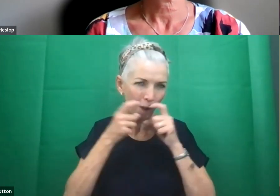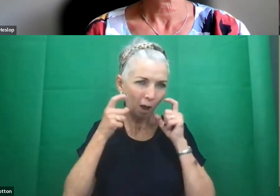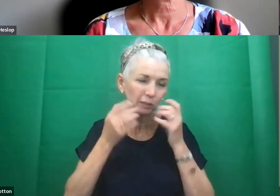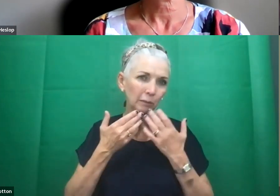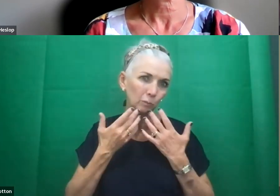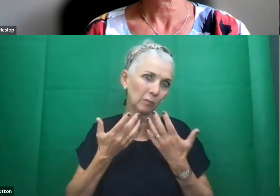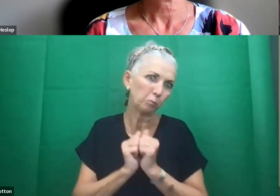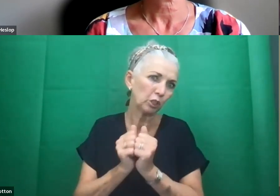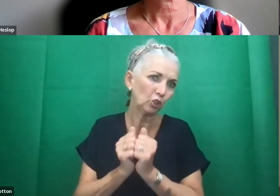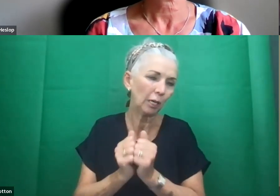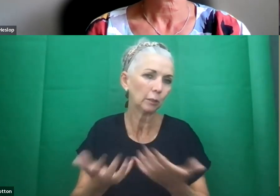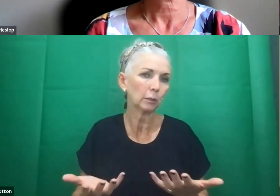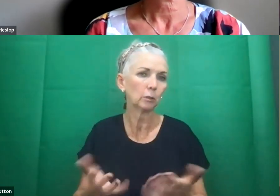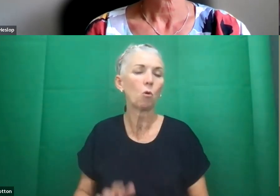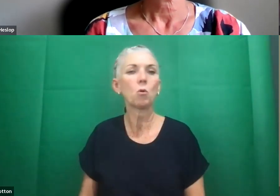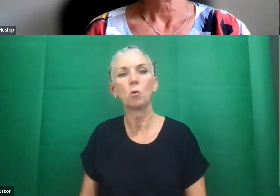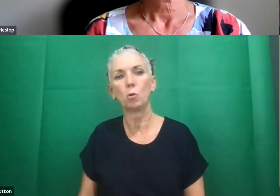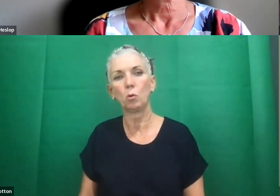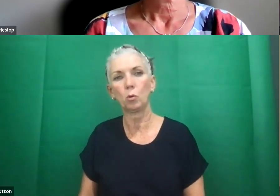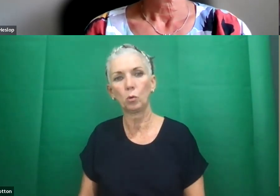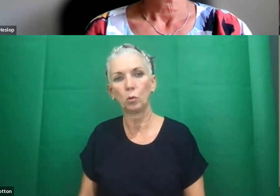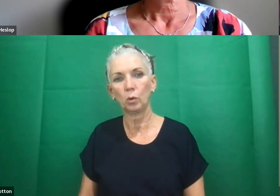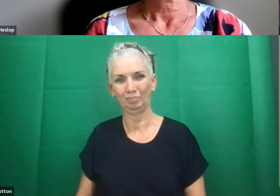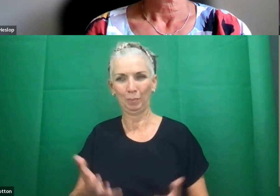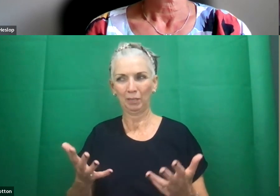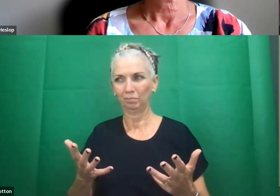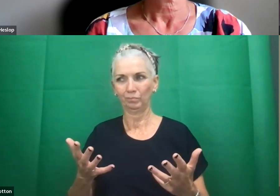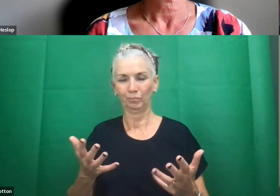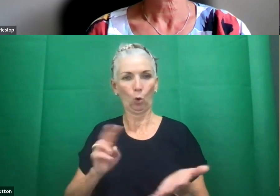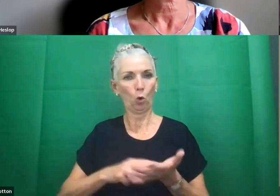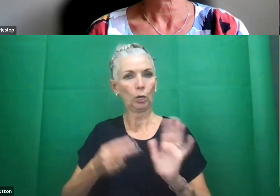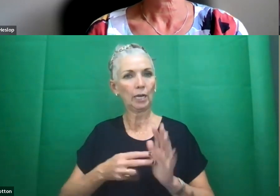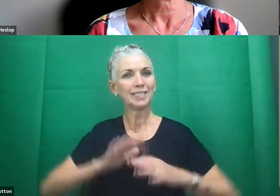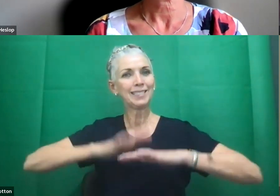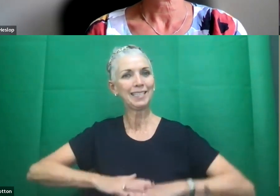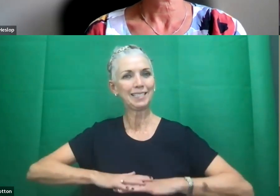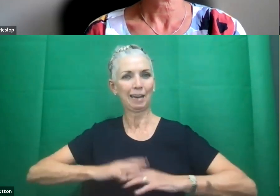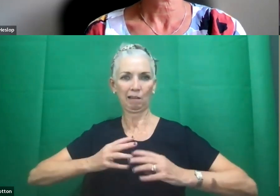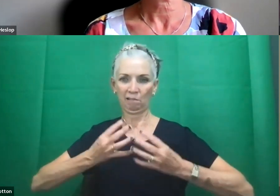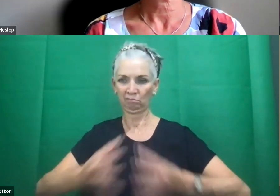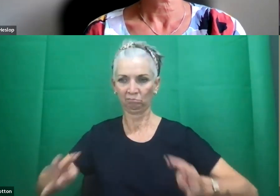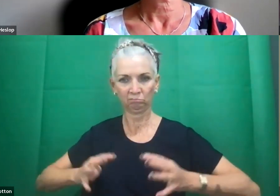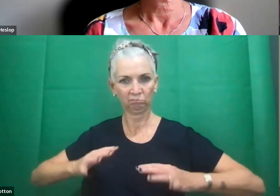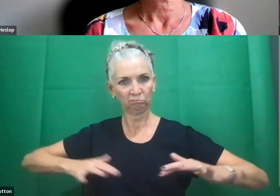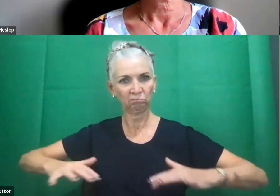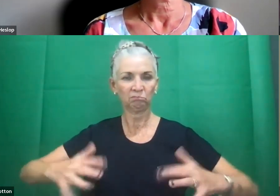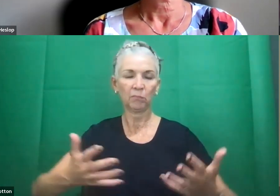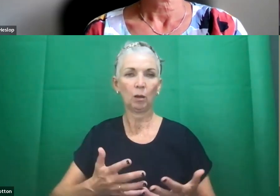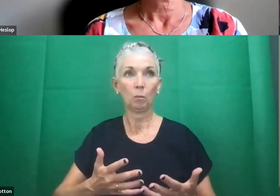Or we could perhaps do something with the kind of table and, you know, the seating allocations and things like that. But we would very much welcome whenever